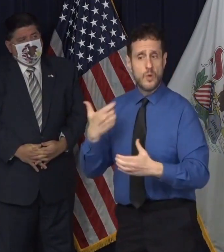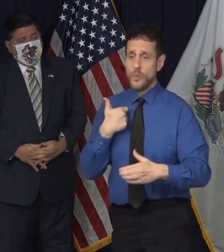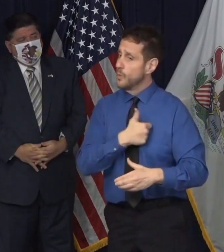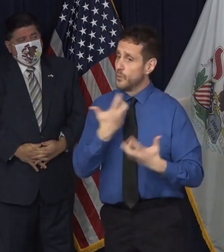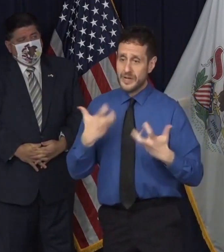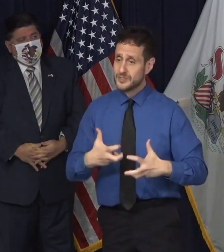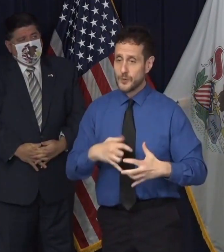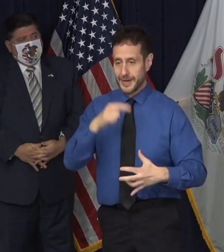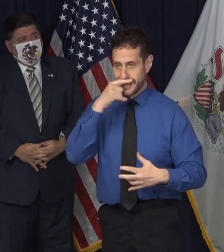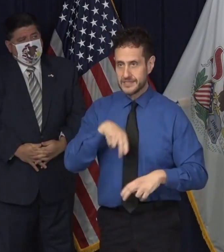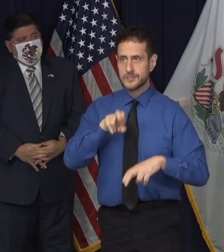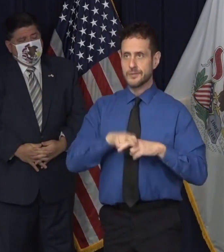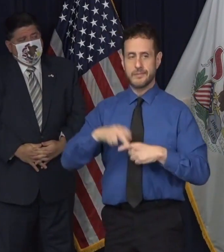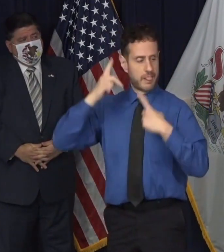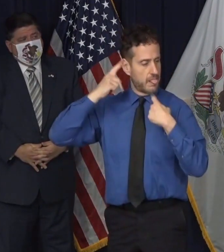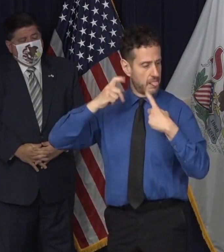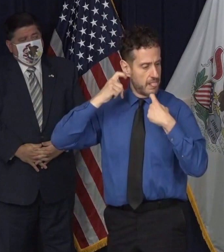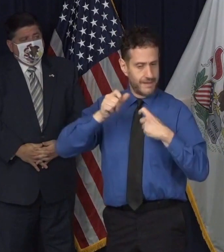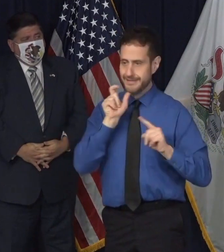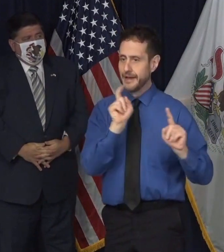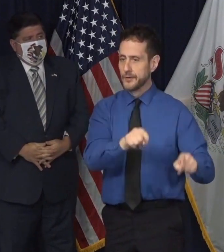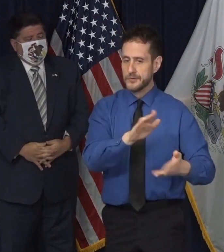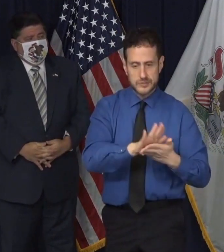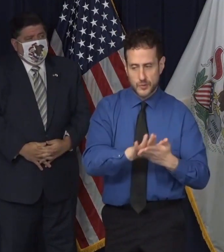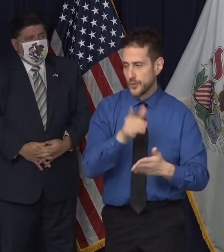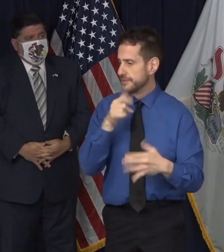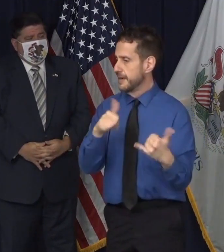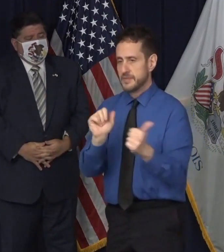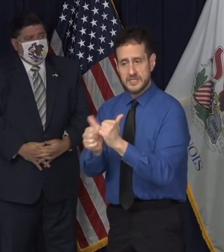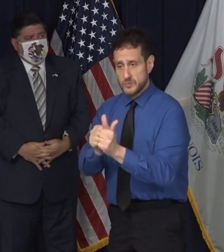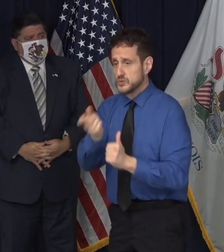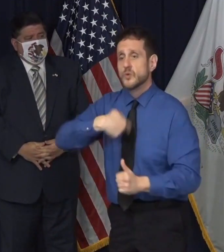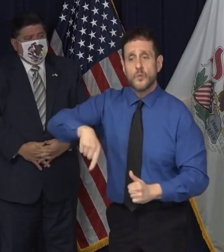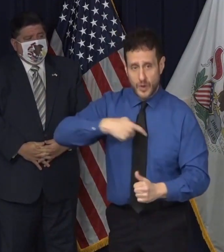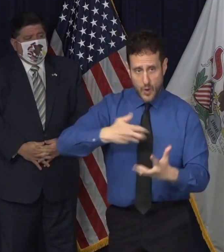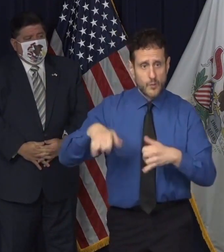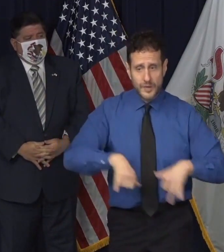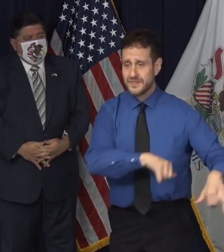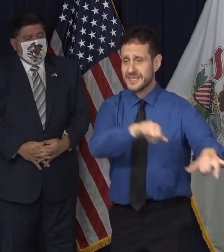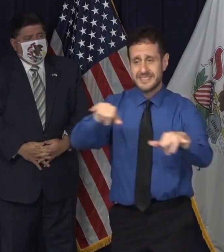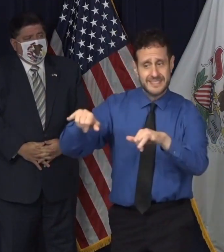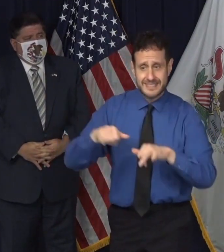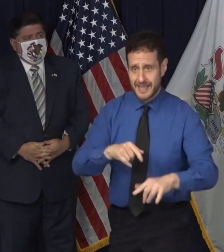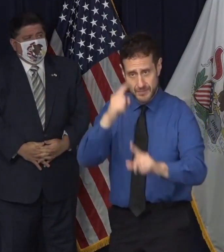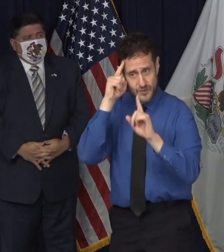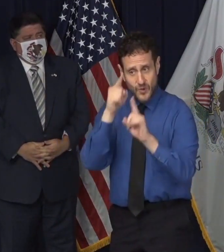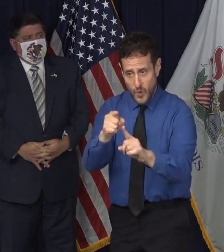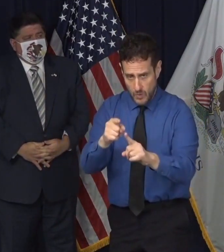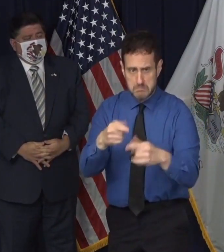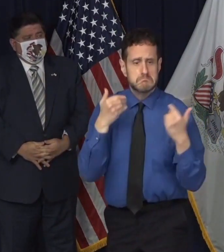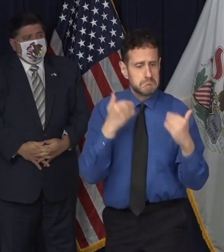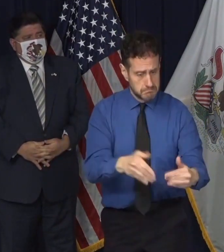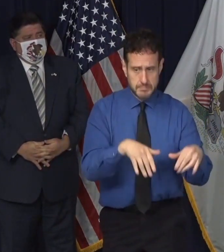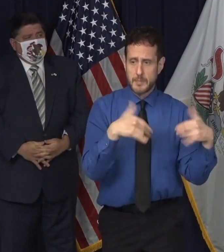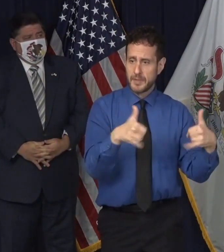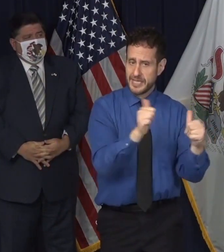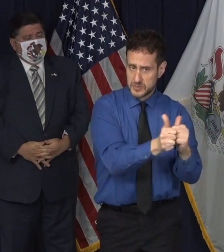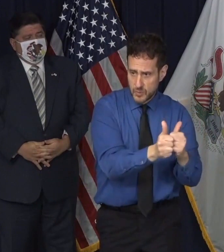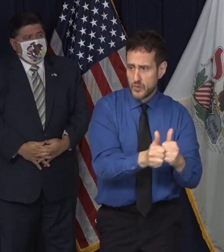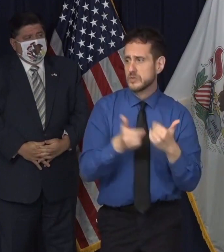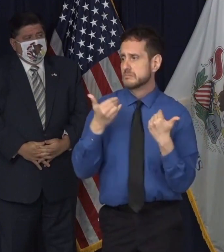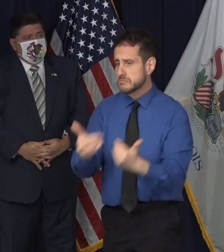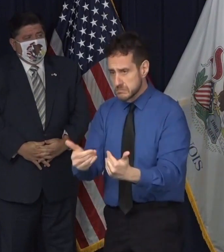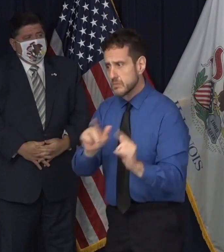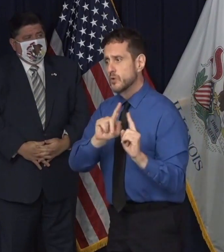sidelines. Nobody wants kids to not be in school. Everybody wants the same, the same endpoint. And we're trying to just get there